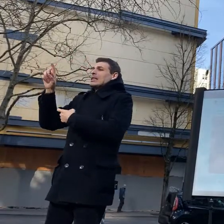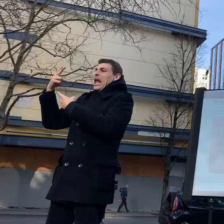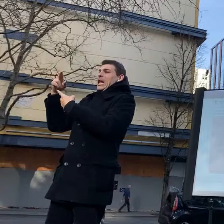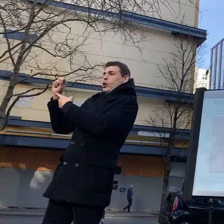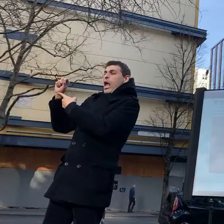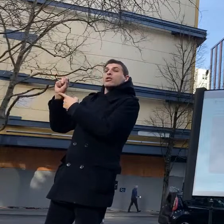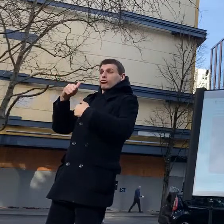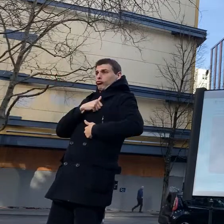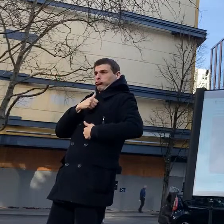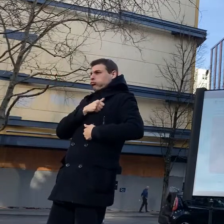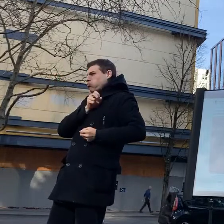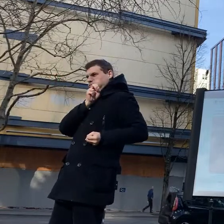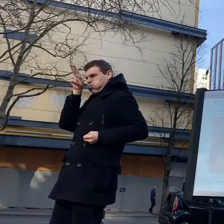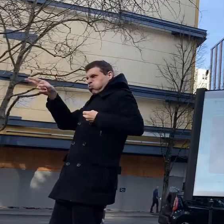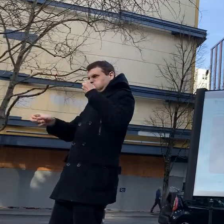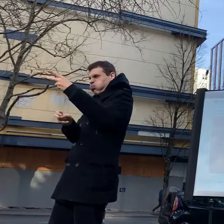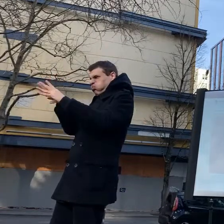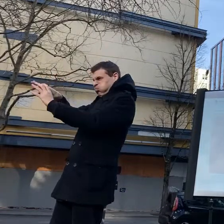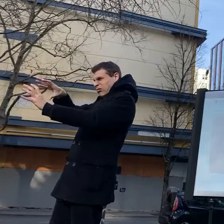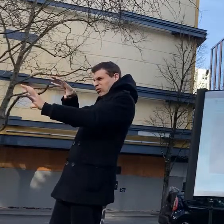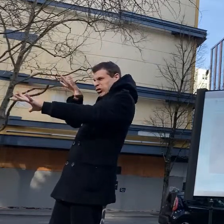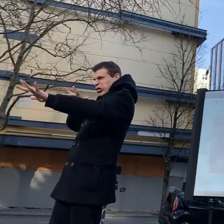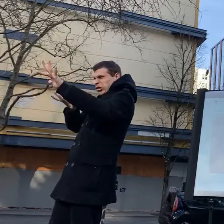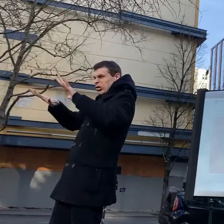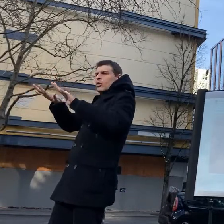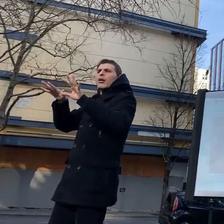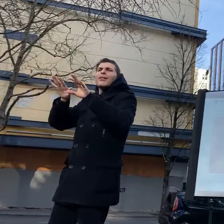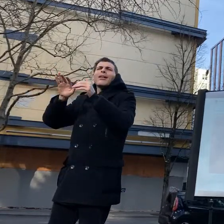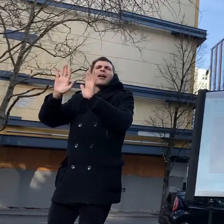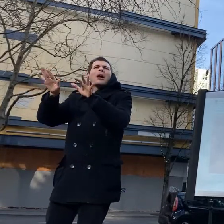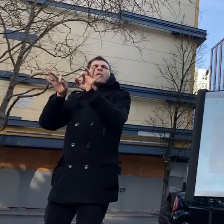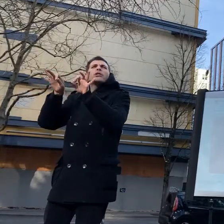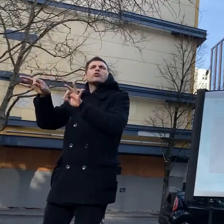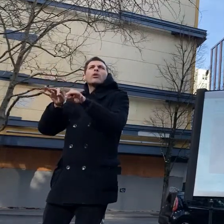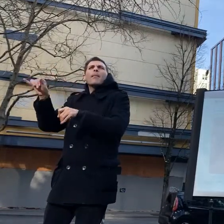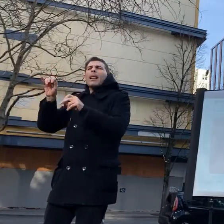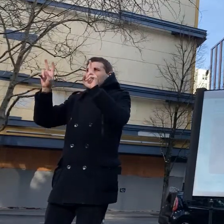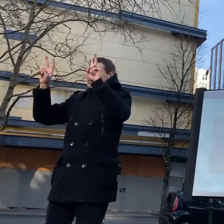within minutes reports also began appearing of novel